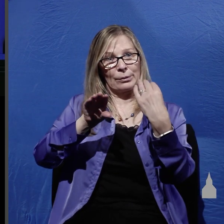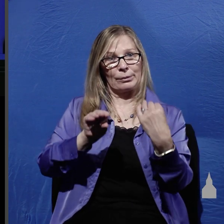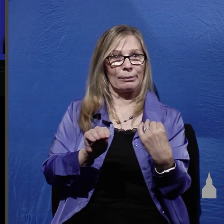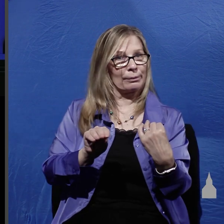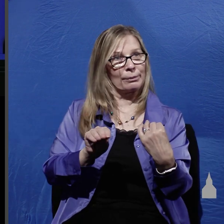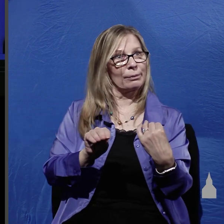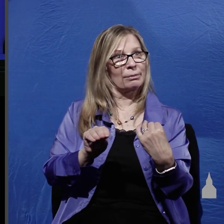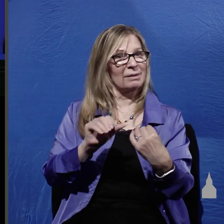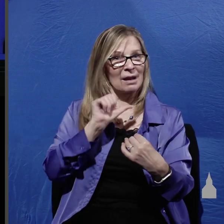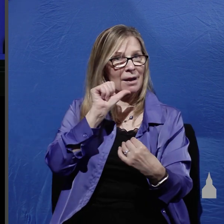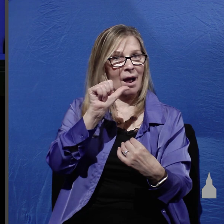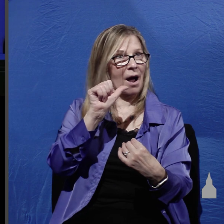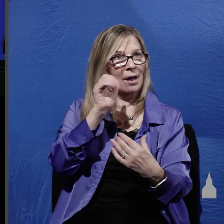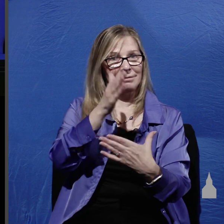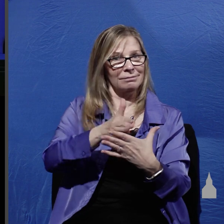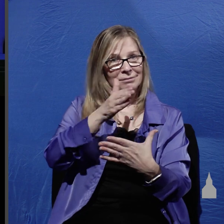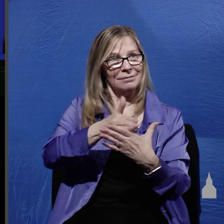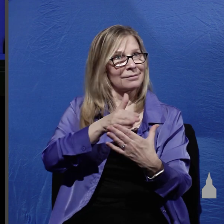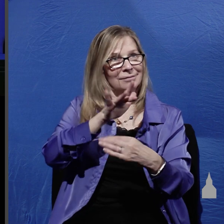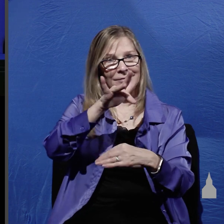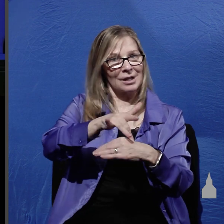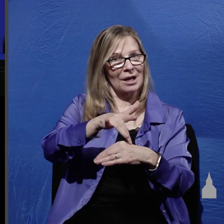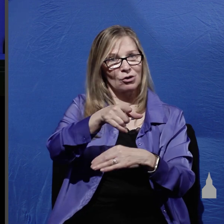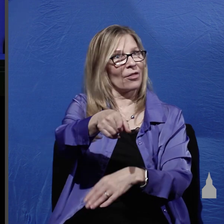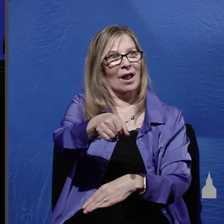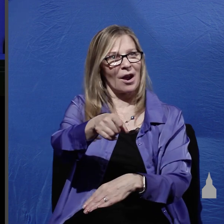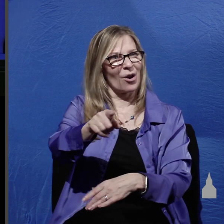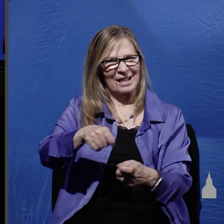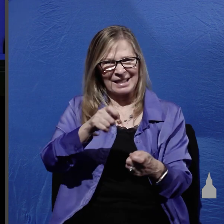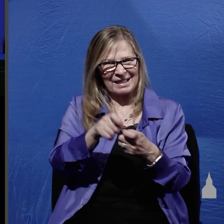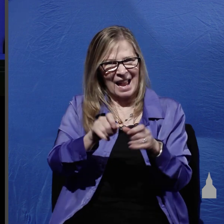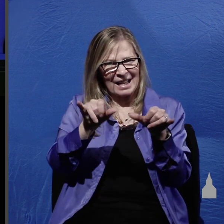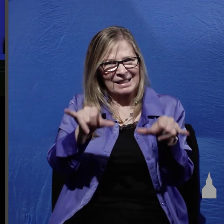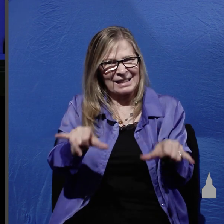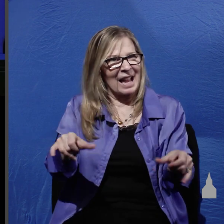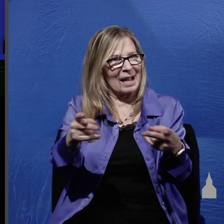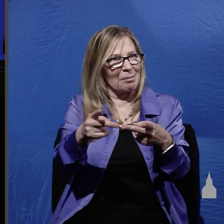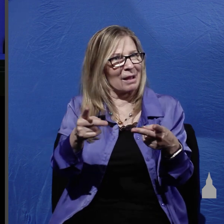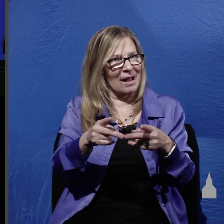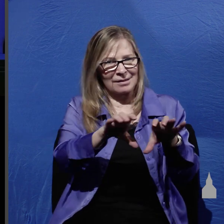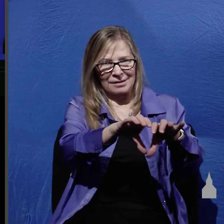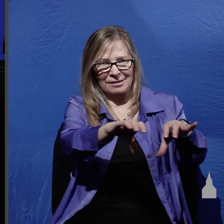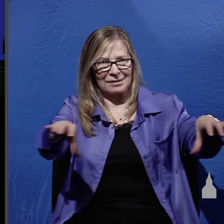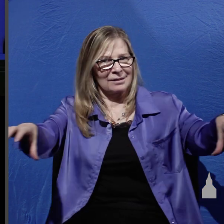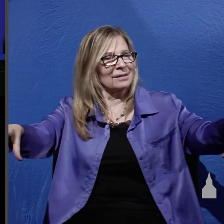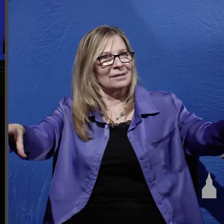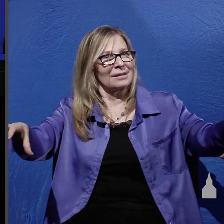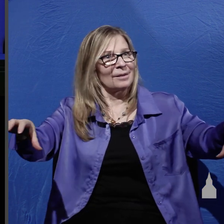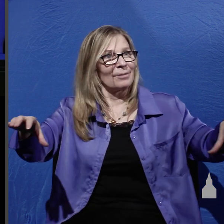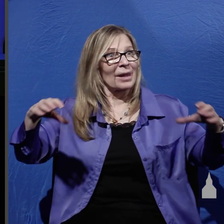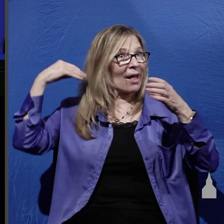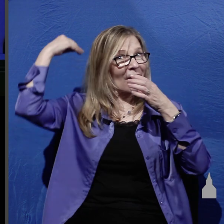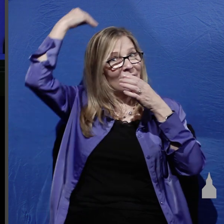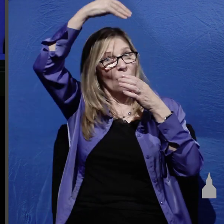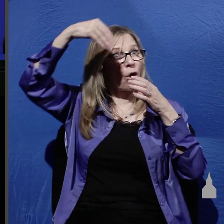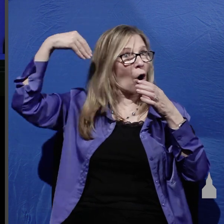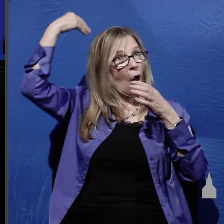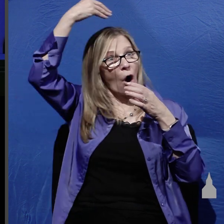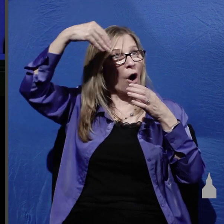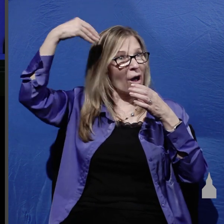undisturbed in the exact place he was positioned and the cloth that had been around his head would be in its own place